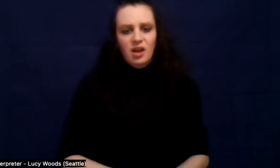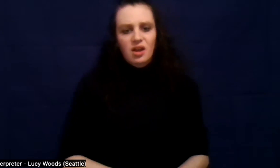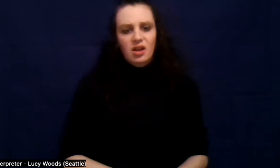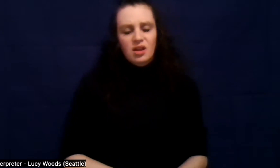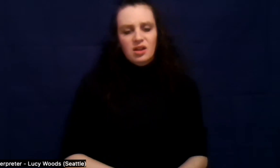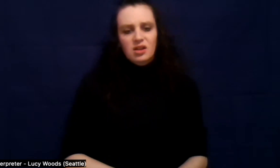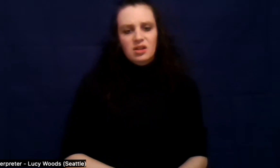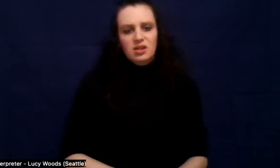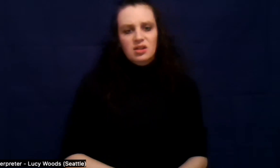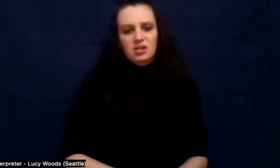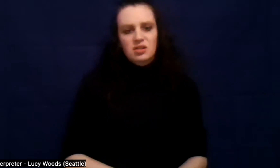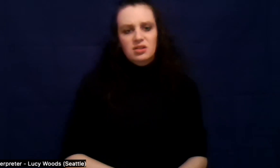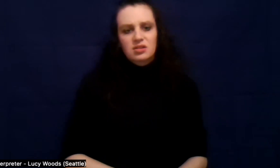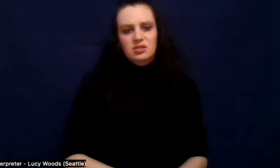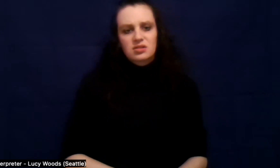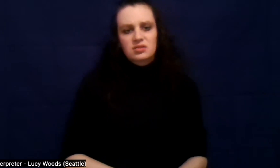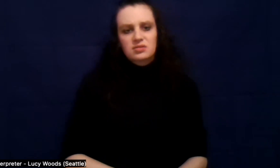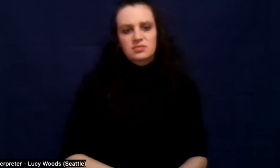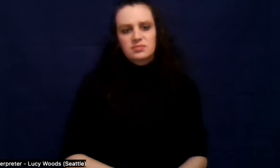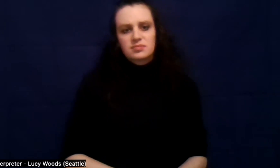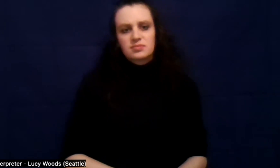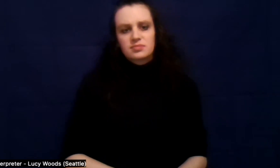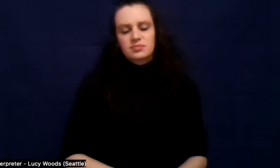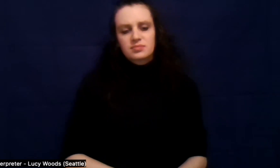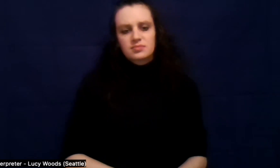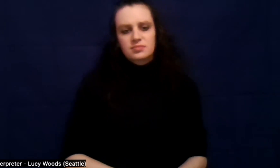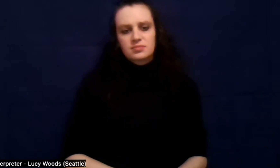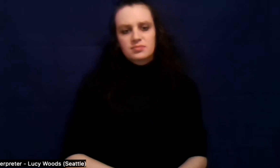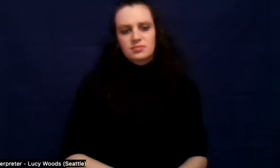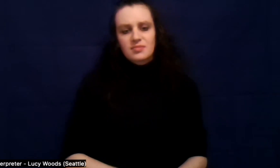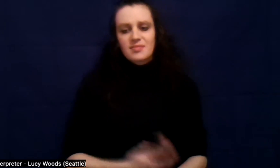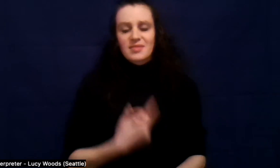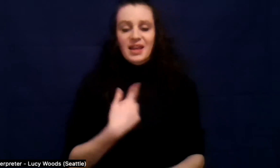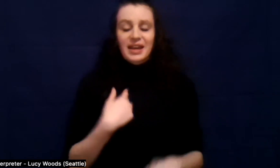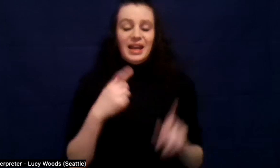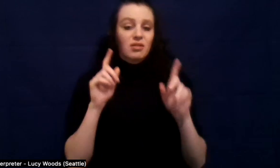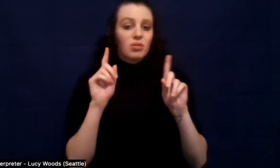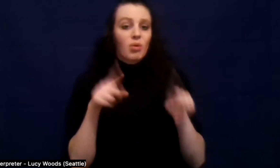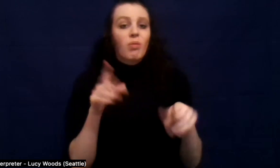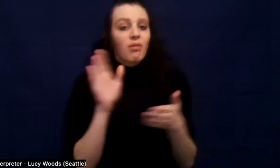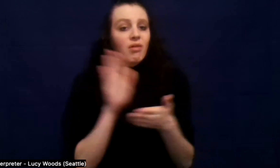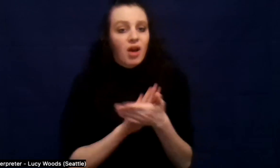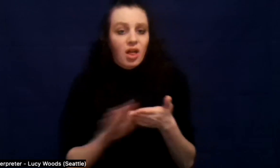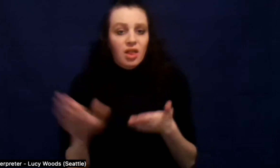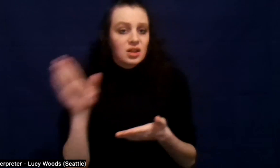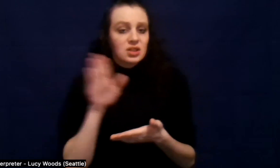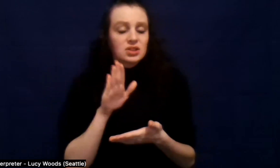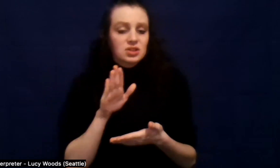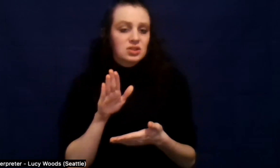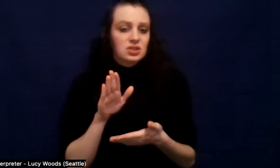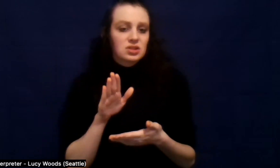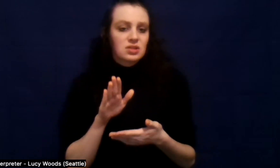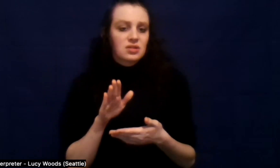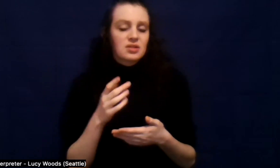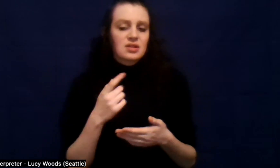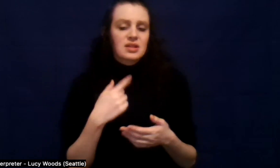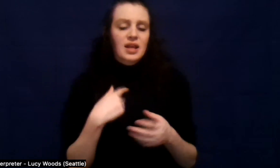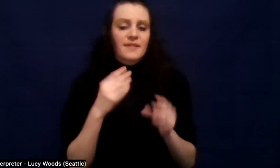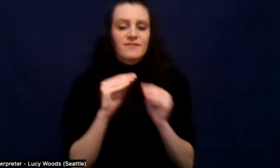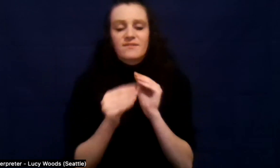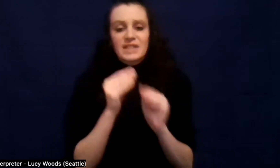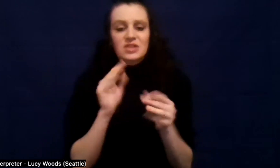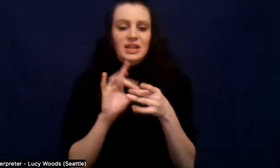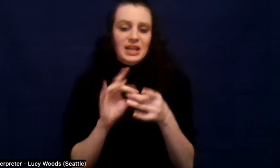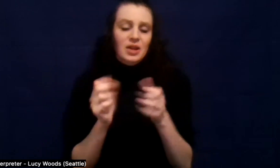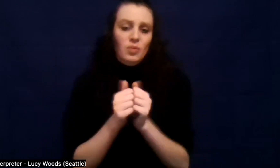Um, and you know, like I, I, I got to go to college, you know, I got to mend relationships with my family